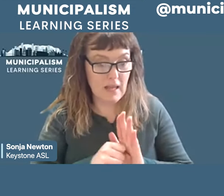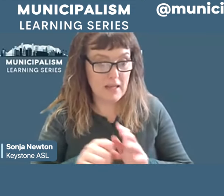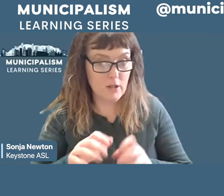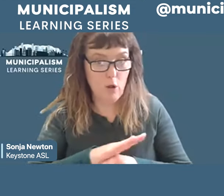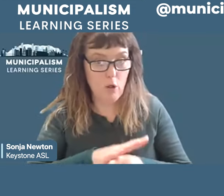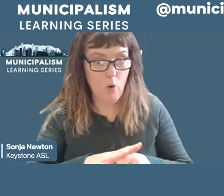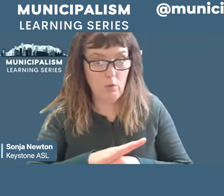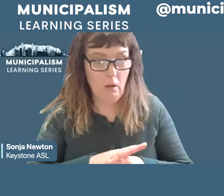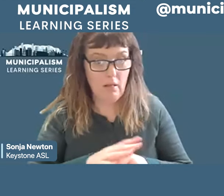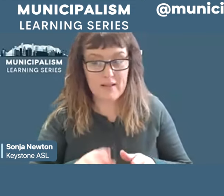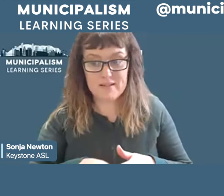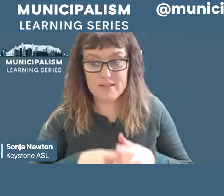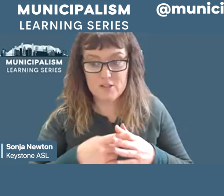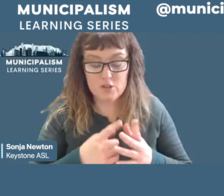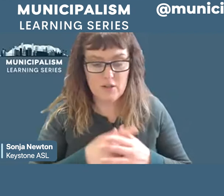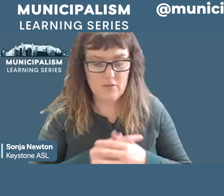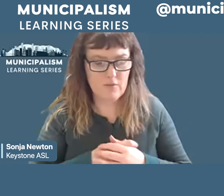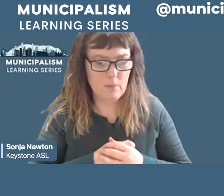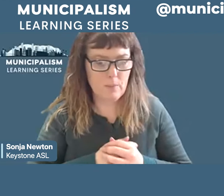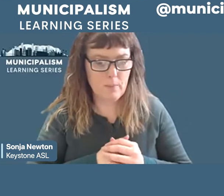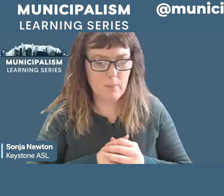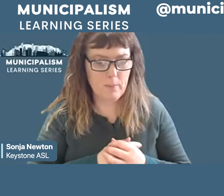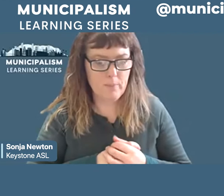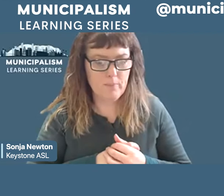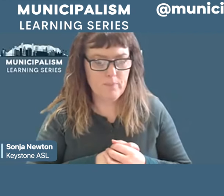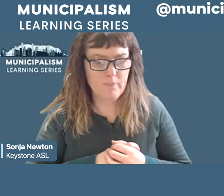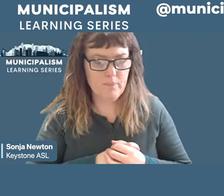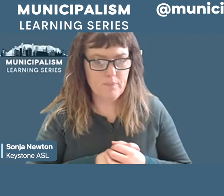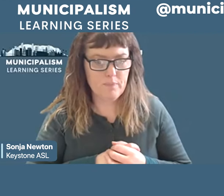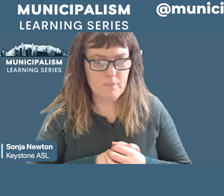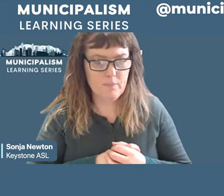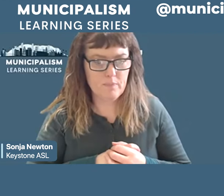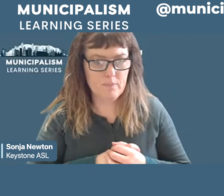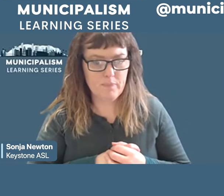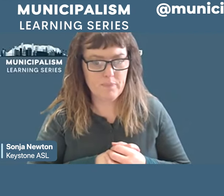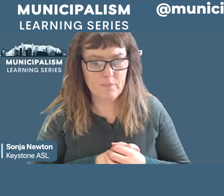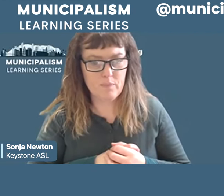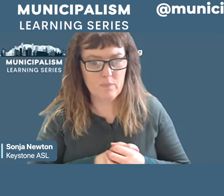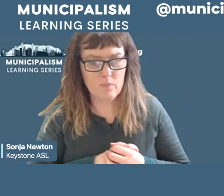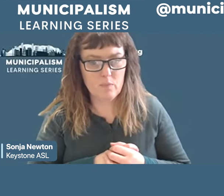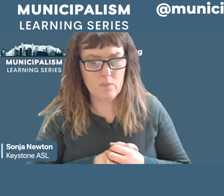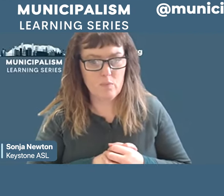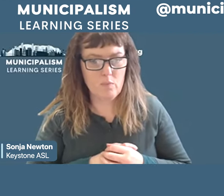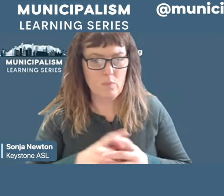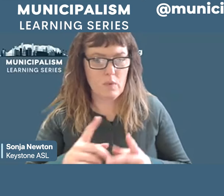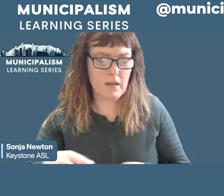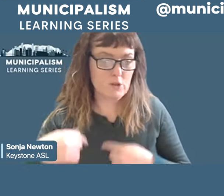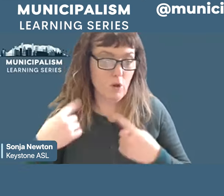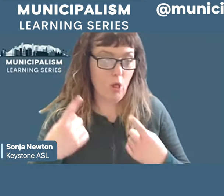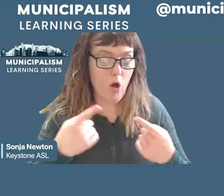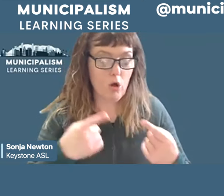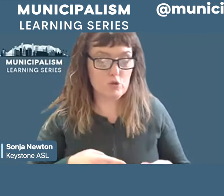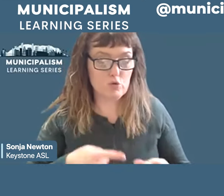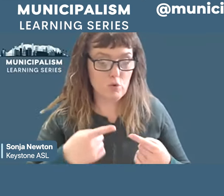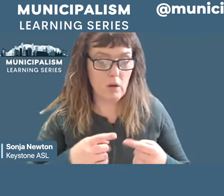have to stop state curtailment of voting rights. This part of a long struggle for municipal voting rights that have